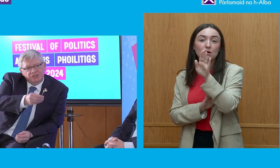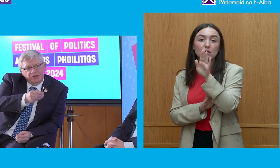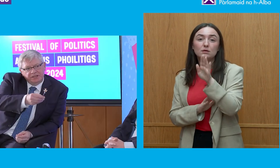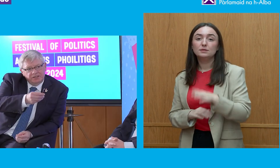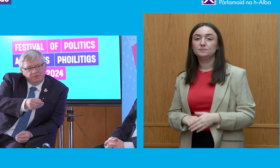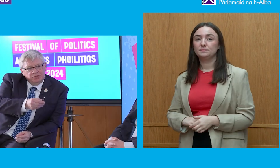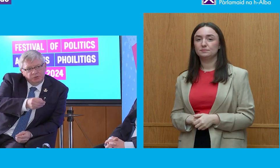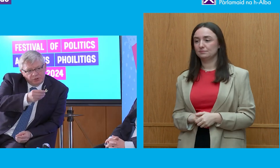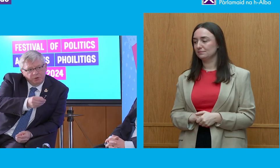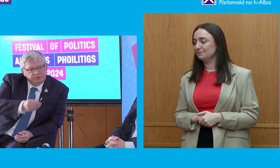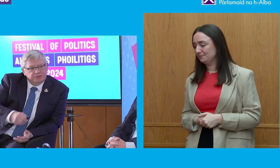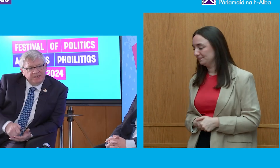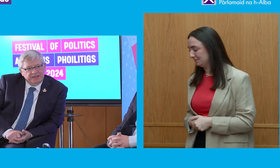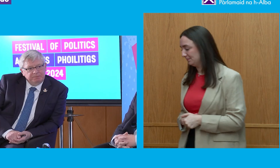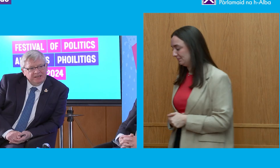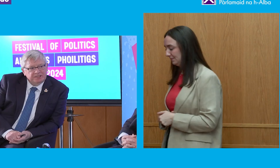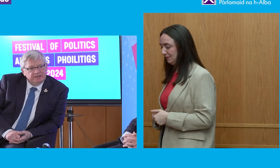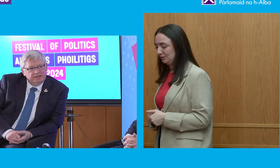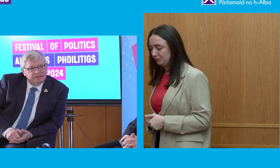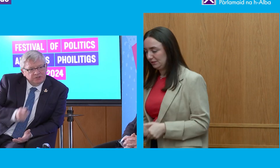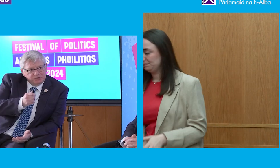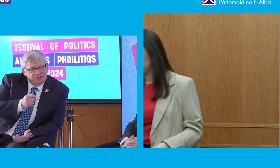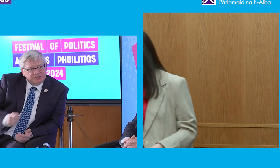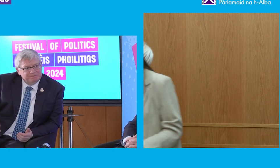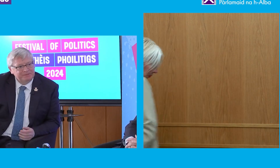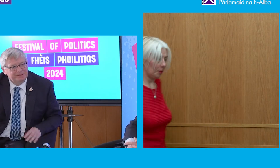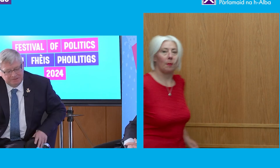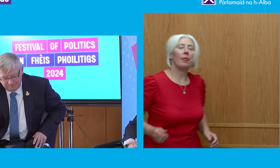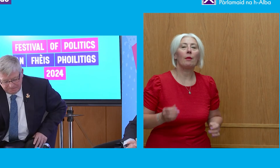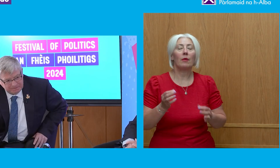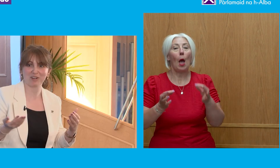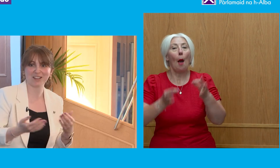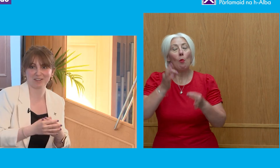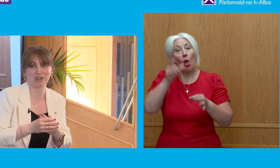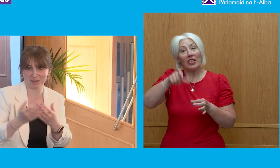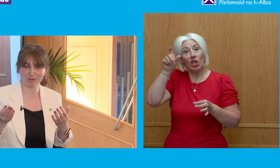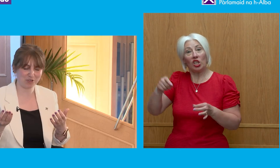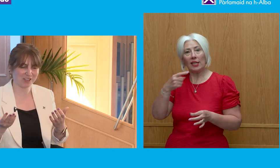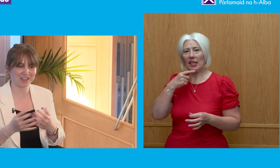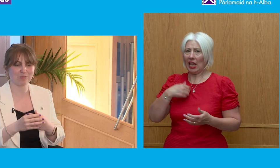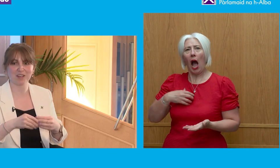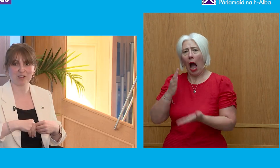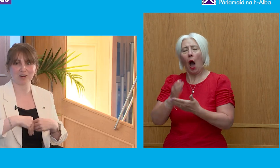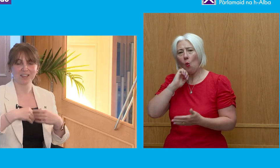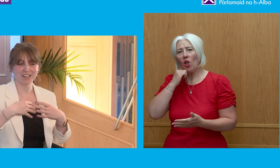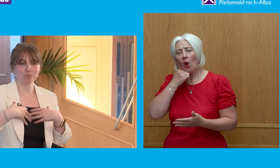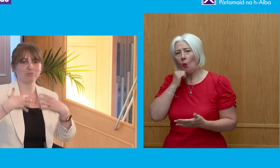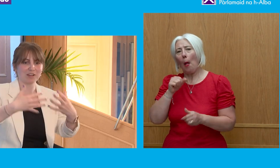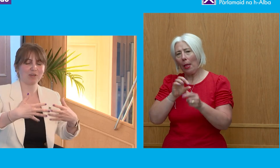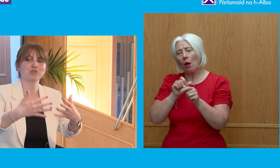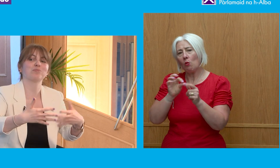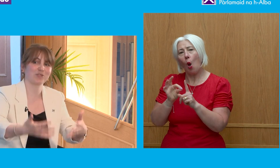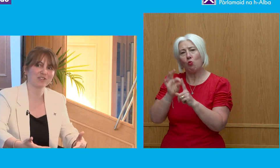belief has kind of... are the individuals who offer to make it better. Well, that's what they've run on, right? That's what you think. That's why they got...